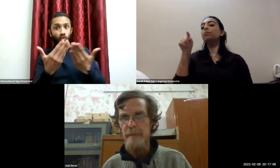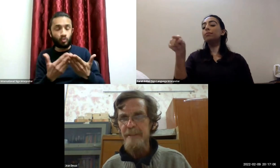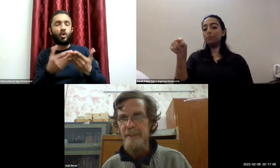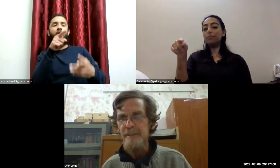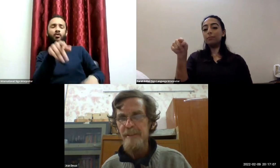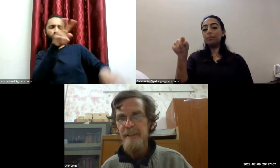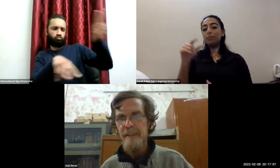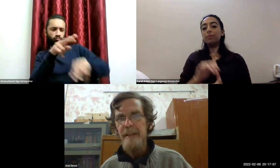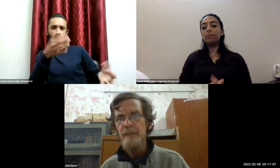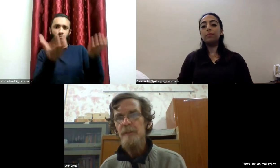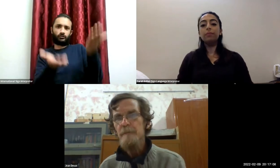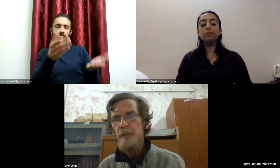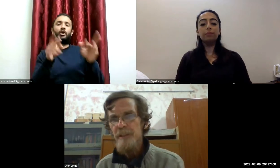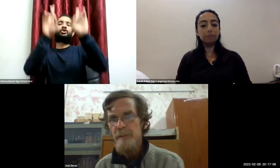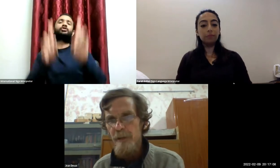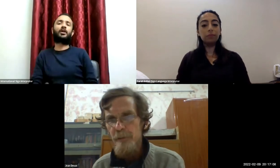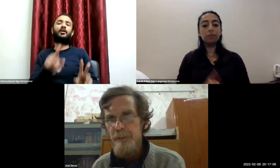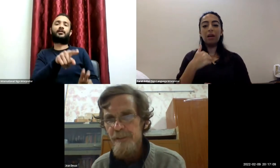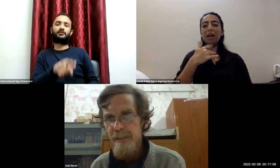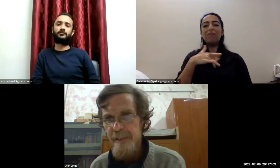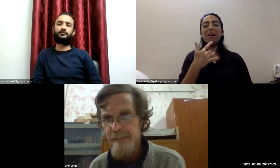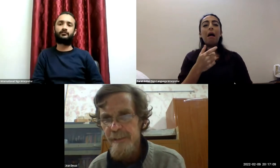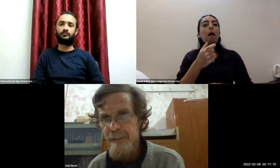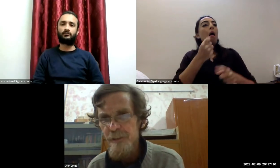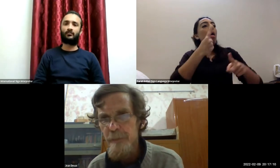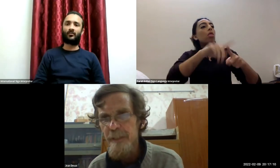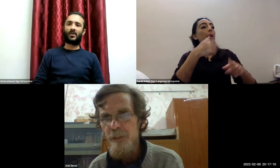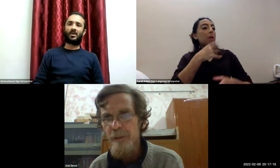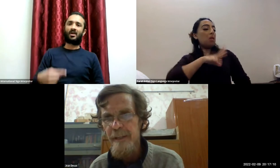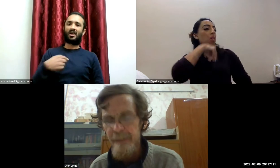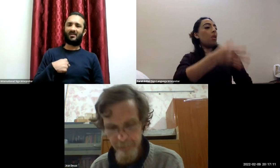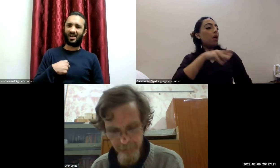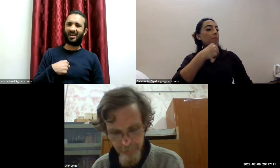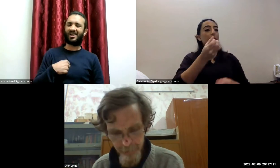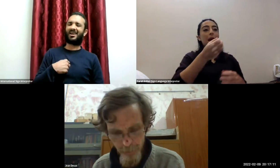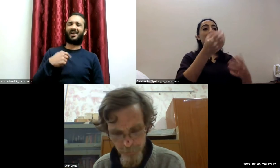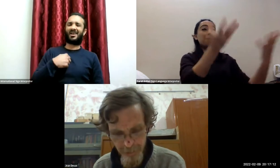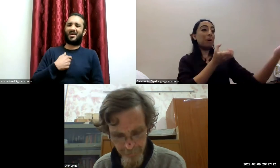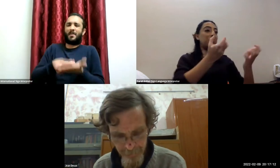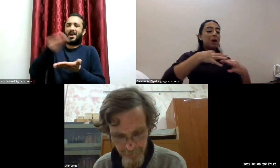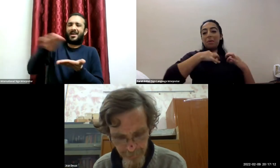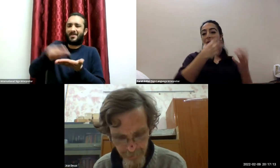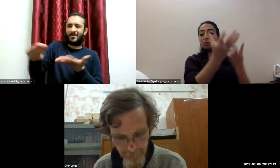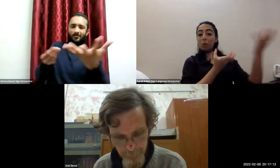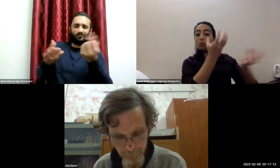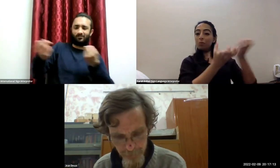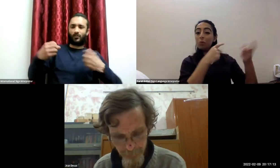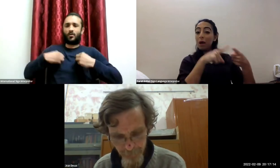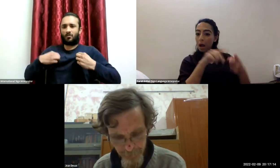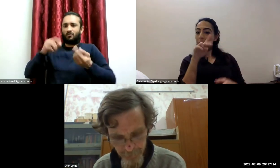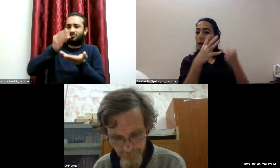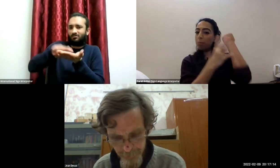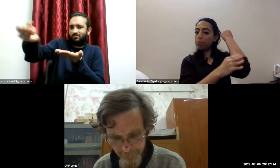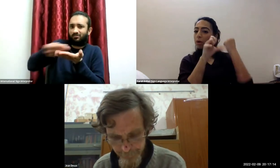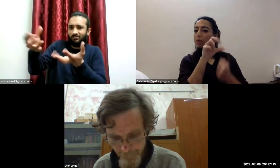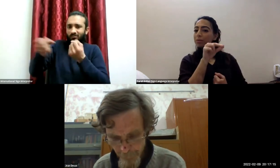what really matters and not on purchasing power which is as i said just a means to an end it looks directly at people's